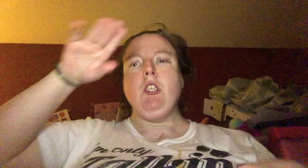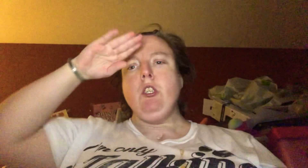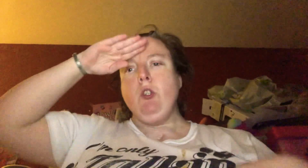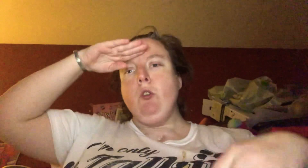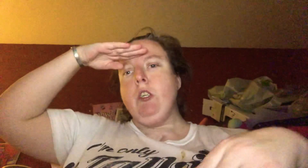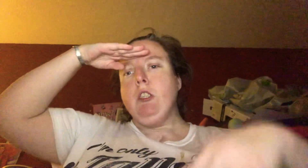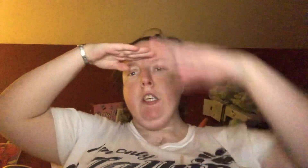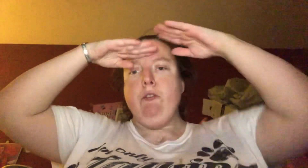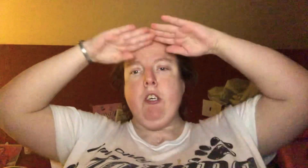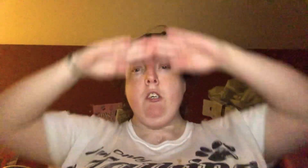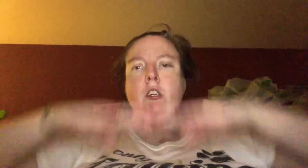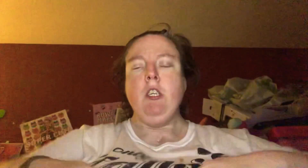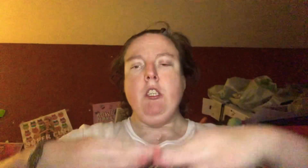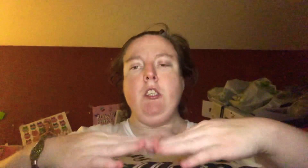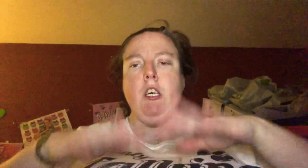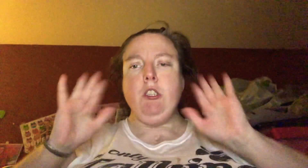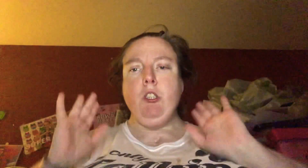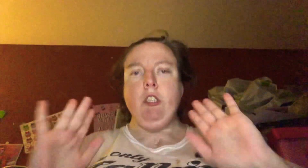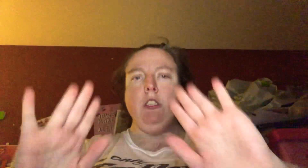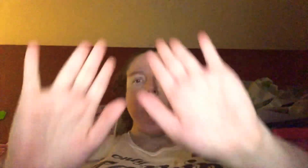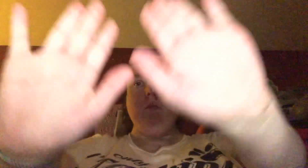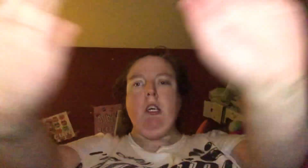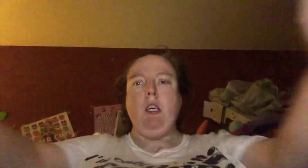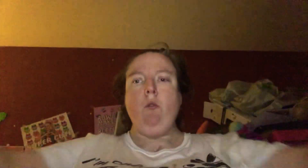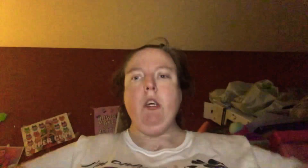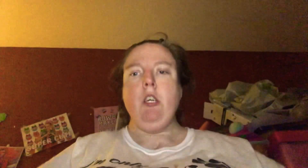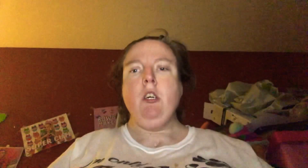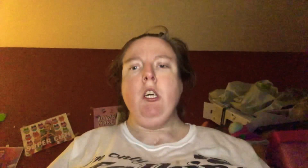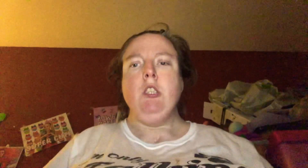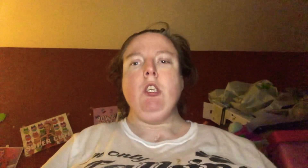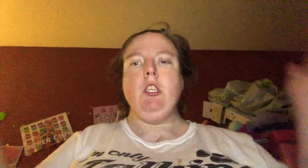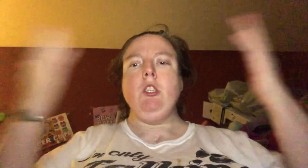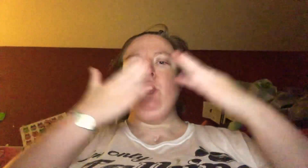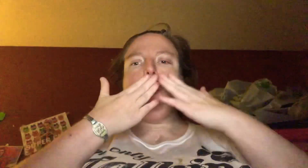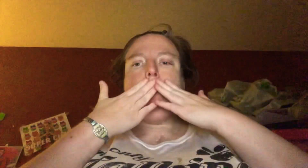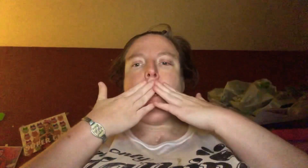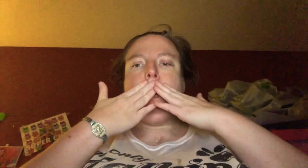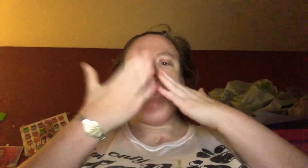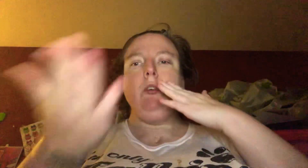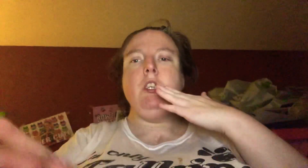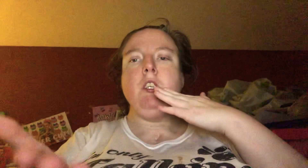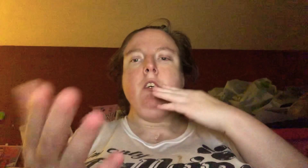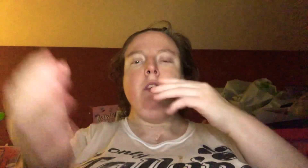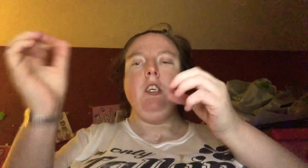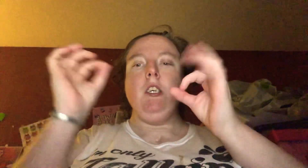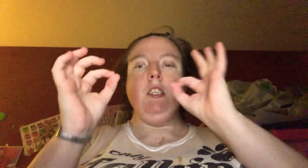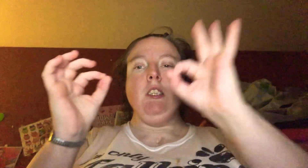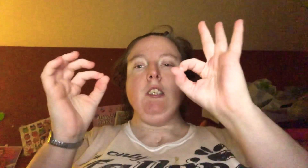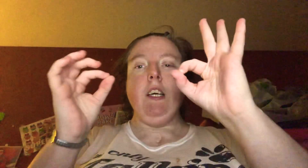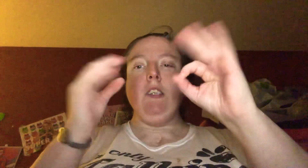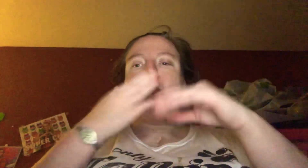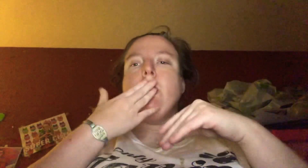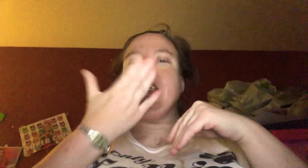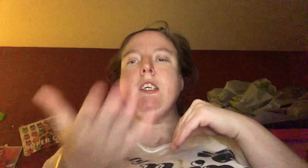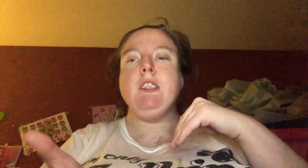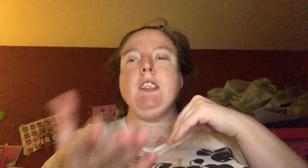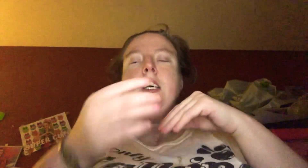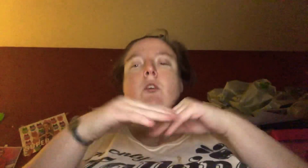To you as it fell, and now you're in my way I trade my soul for a wish, pennies and dimes for a kiss I